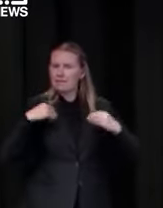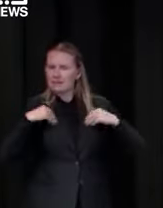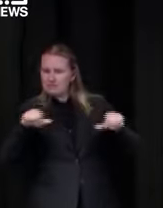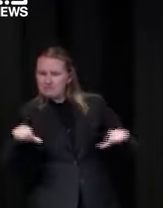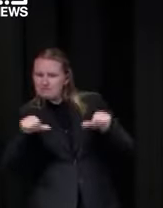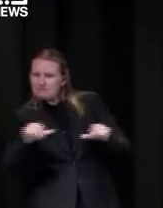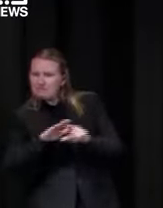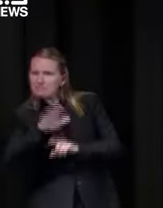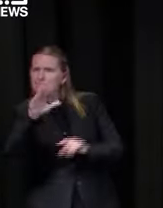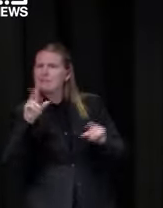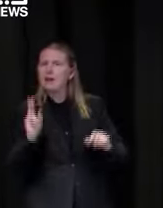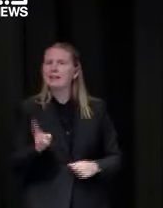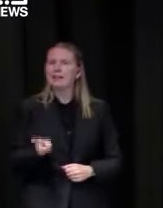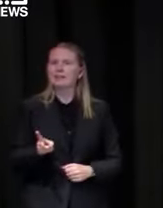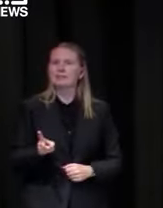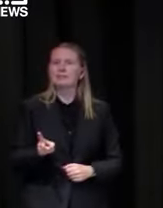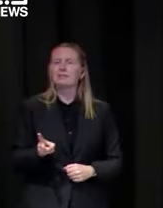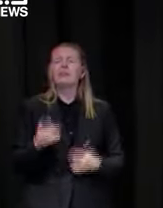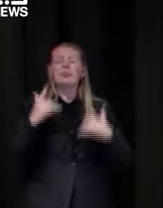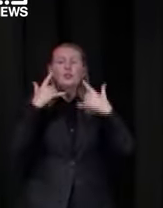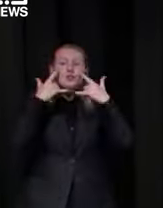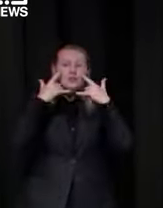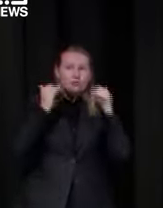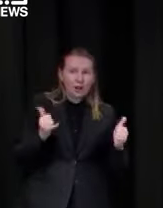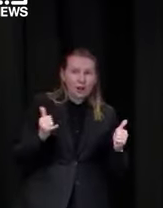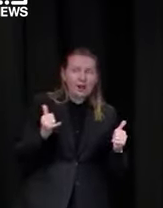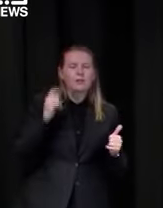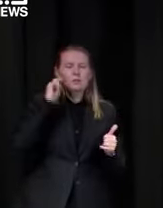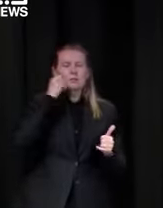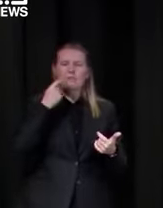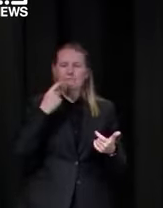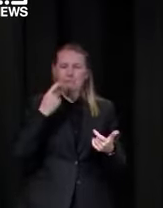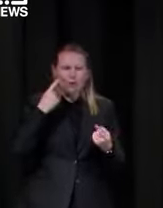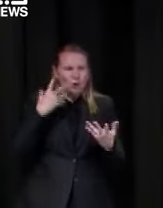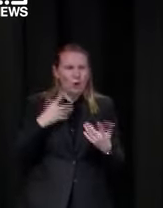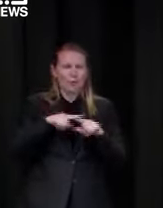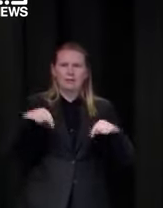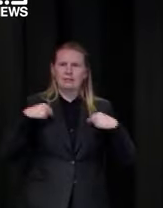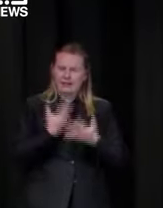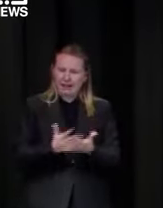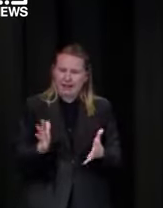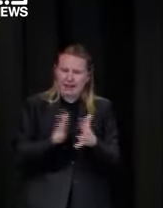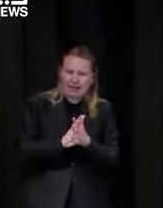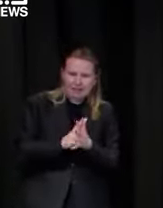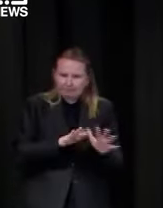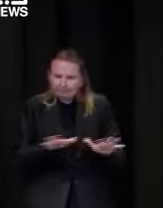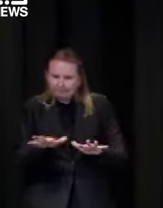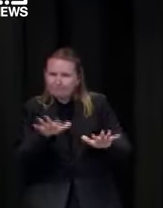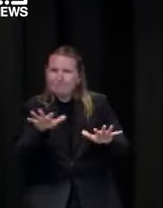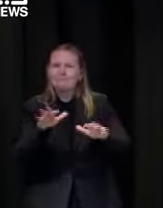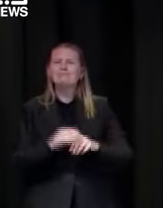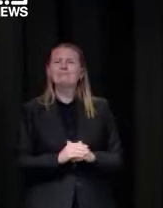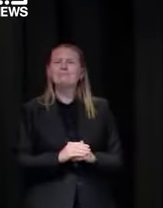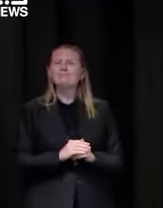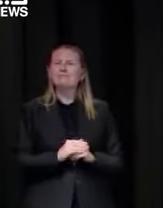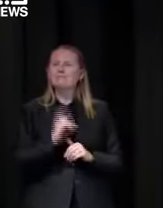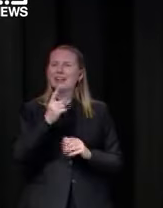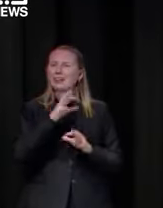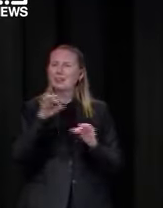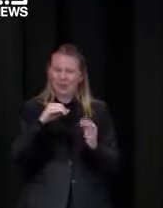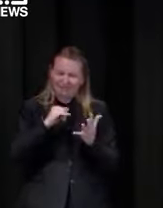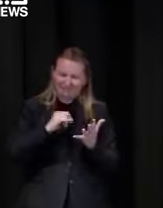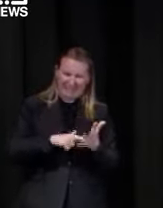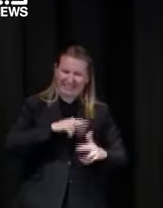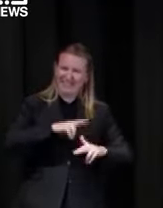we wouldn't do the trials i think the trials are going to inform us but uh covert safety is not something for the most junior member of staff they need to be